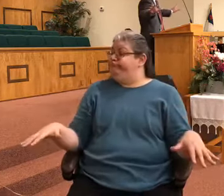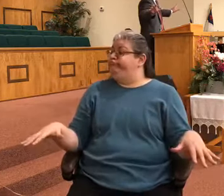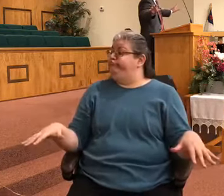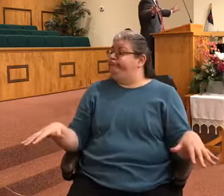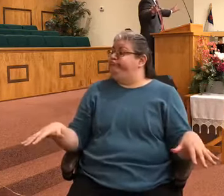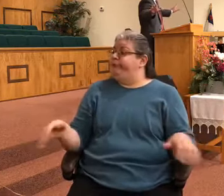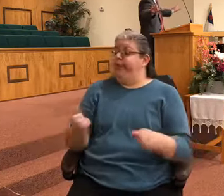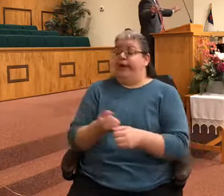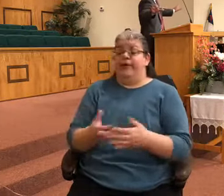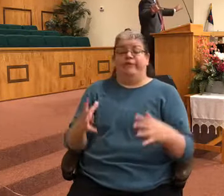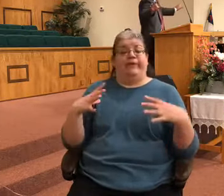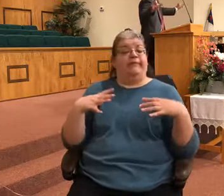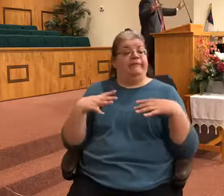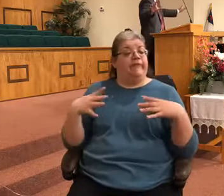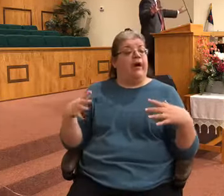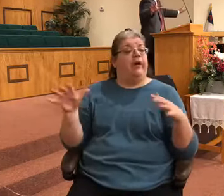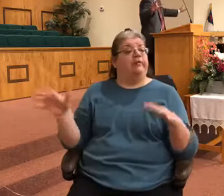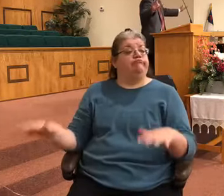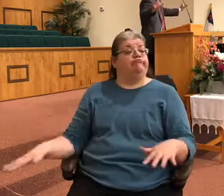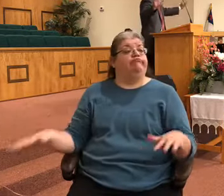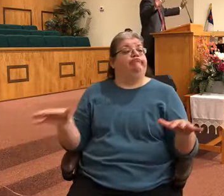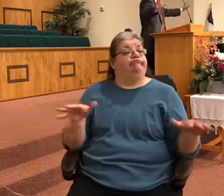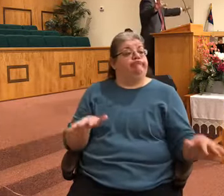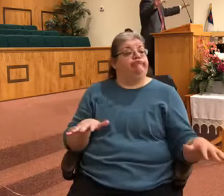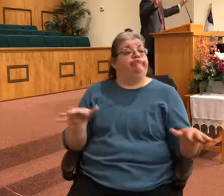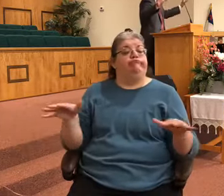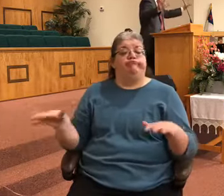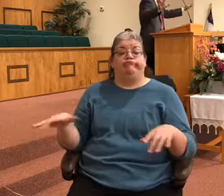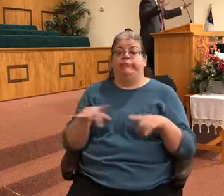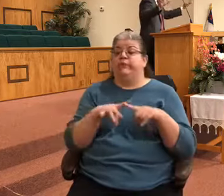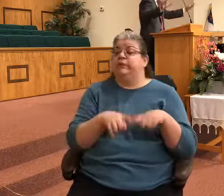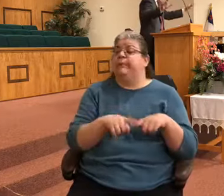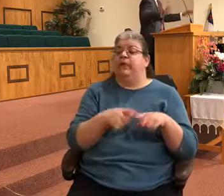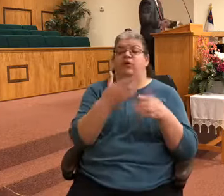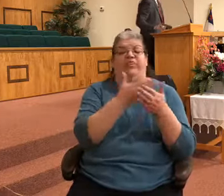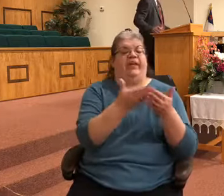out because their dependence was on all the material things in this world